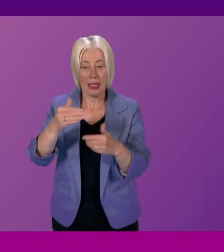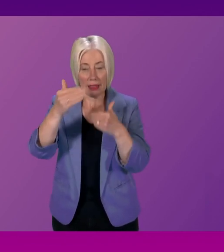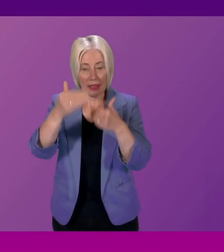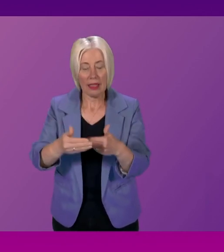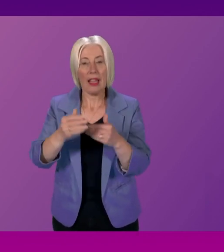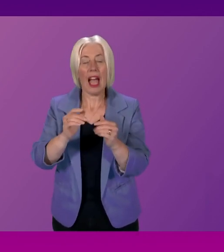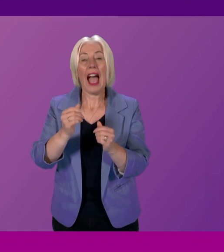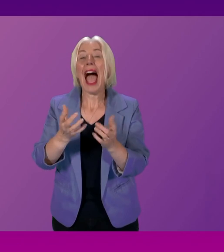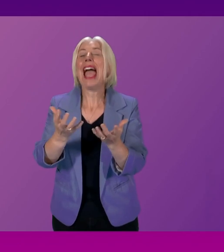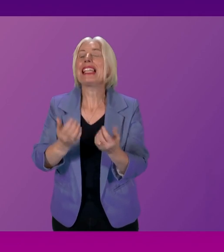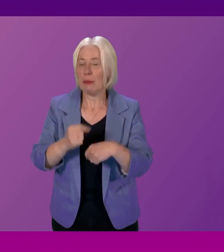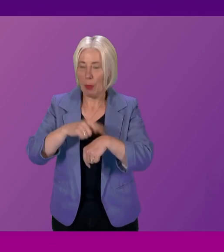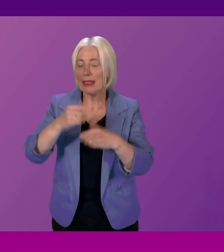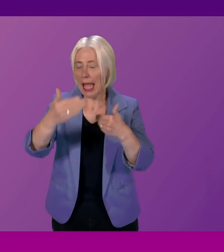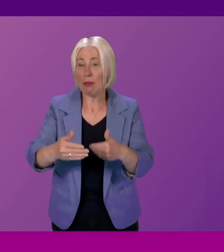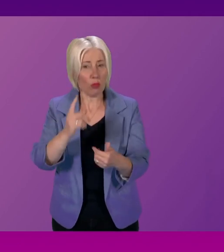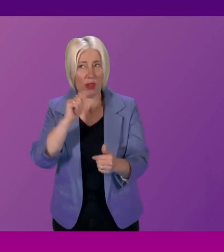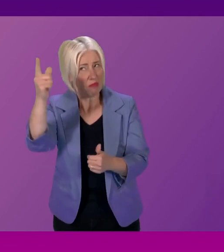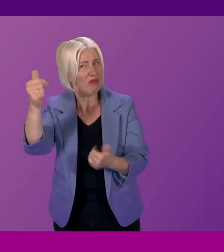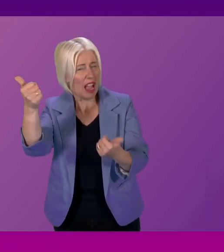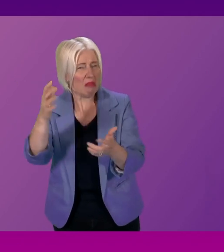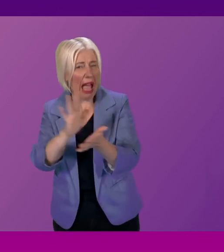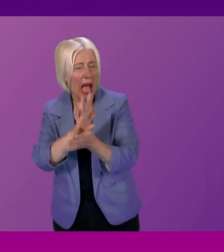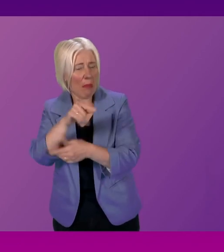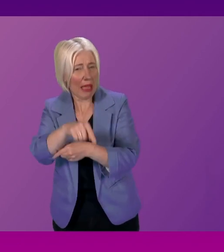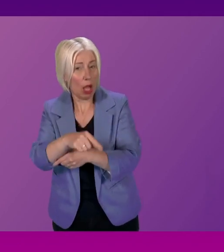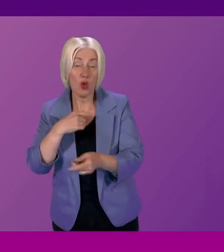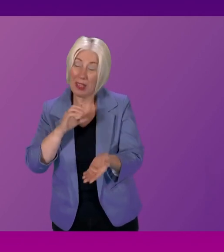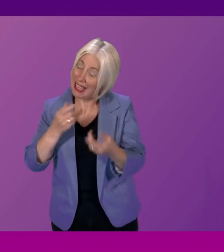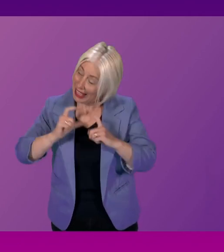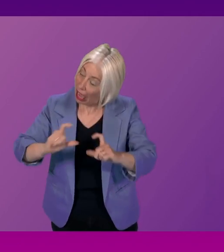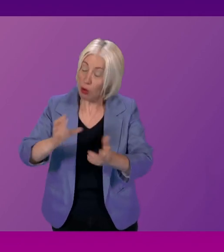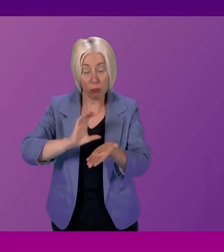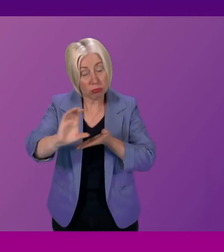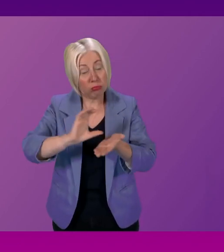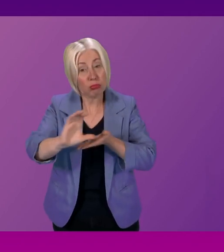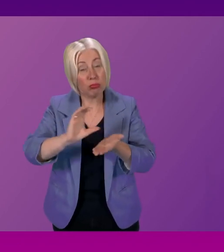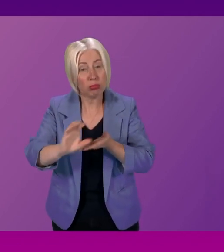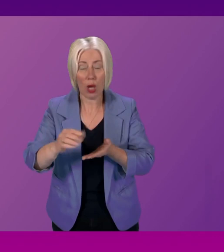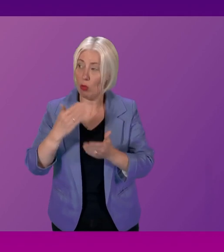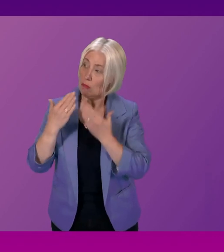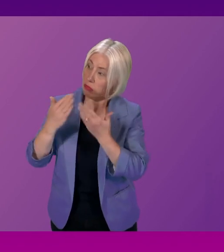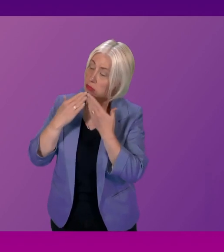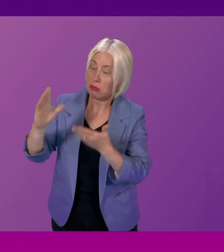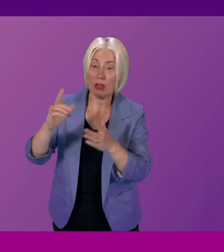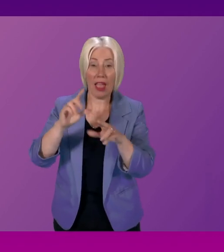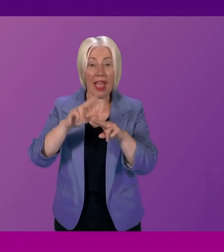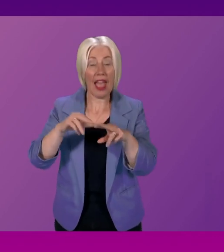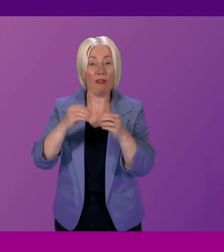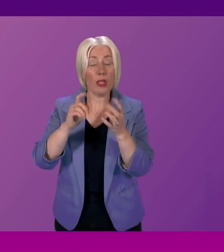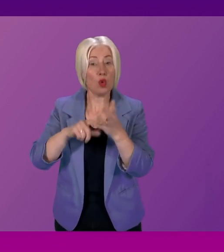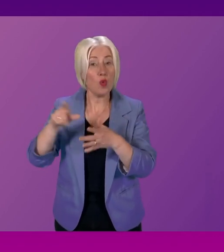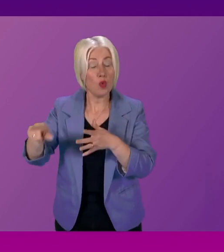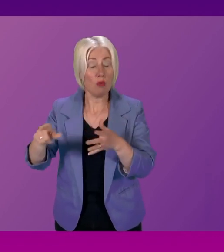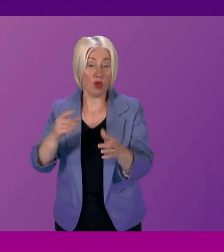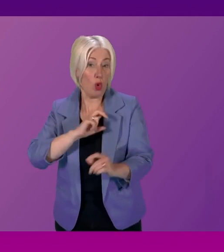an acceptable timeframe. So we continue to invest in our fire service. And I want to thank and pay tribute to the FPU, to our firefighters on the ground,